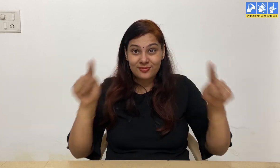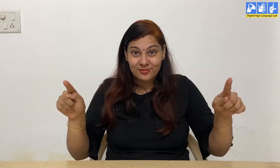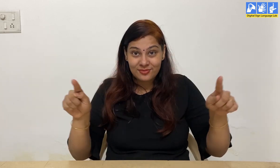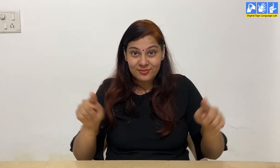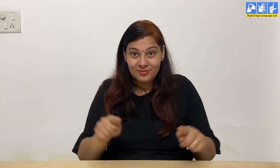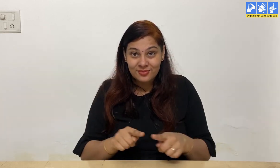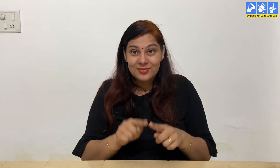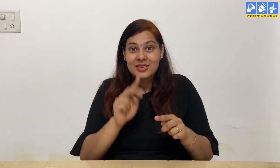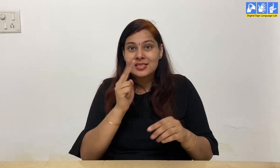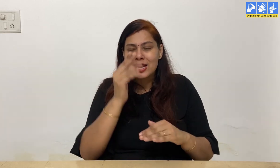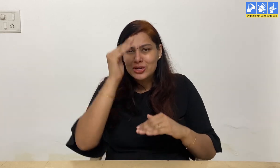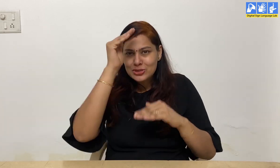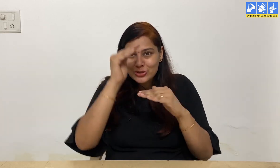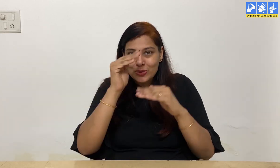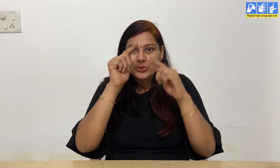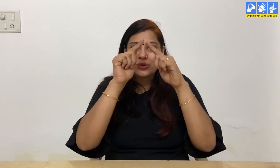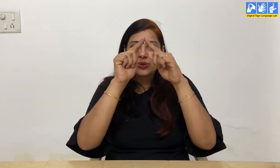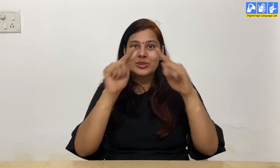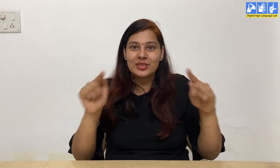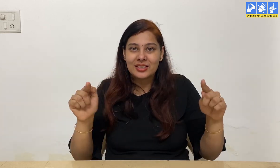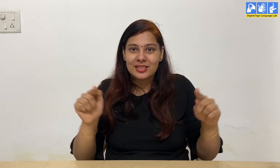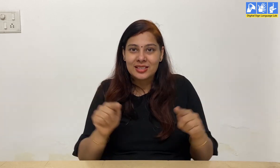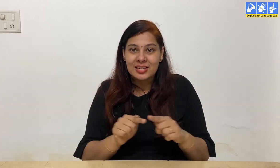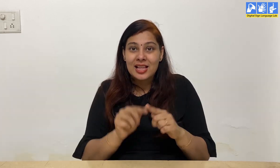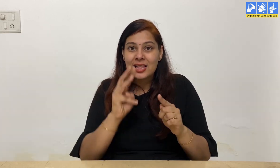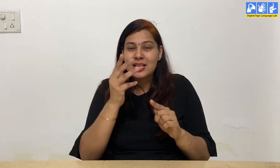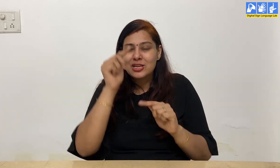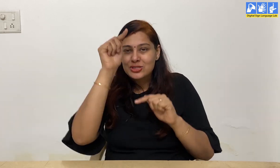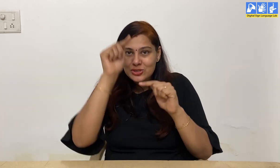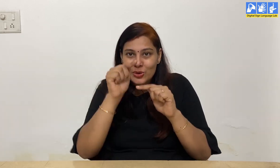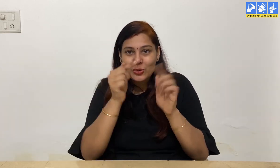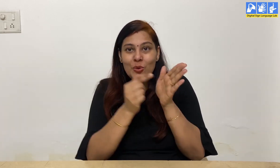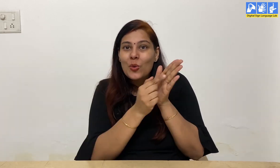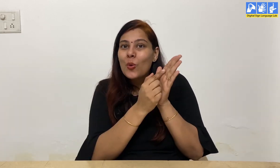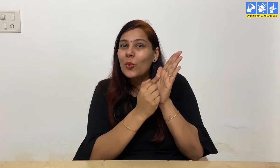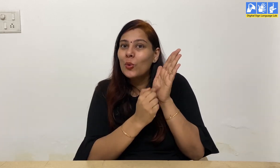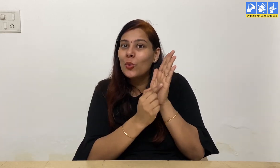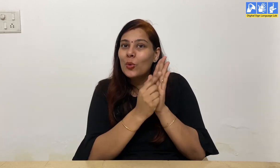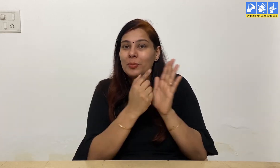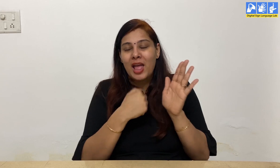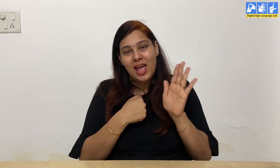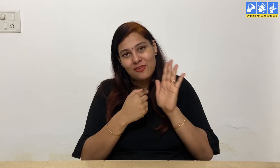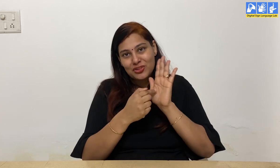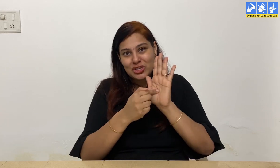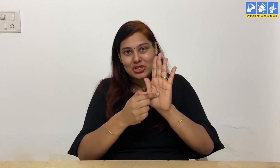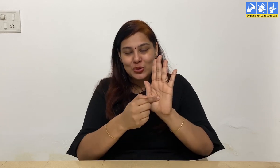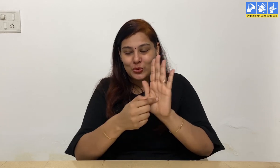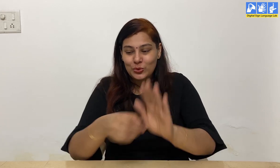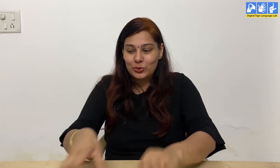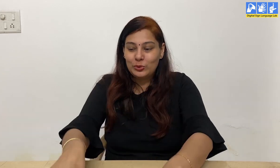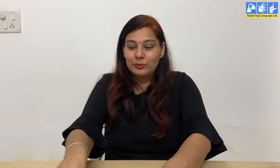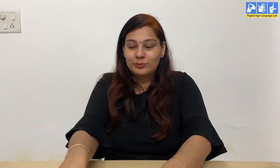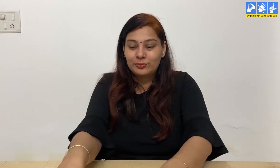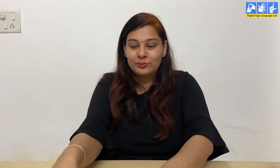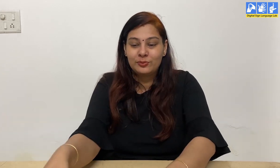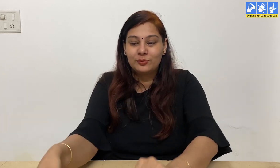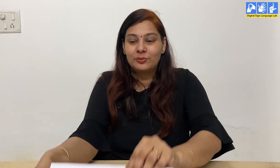First we will draw a rhombus. Inside that rhombus we will draw another rhombus. And in the second rhombus we will draw a smaller circle.